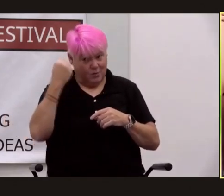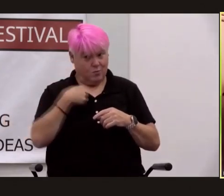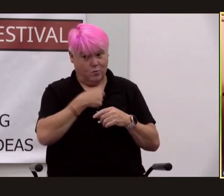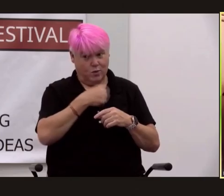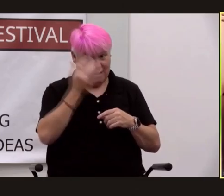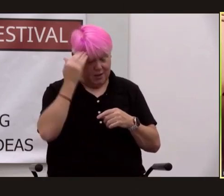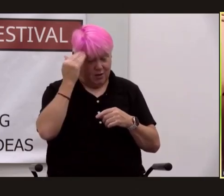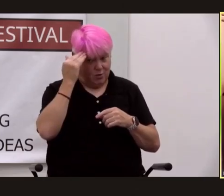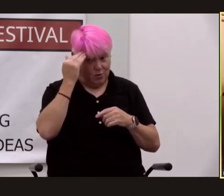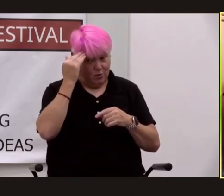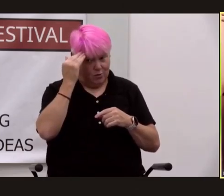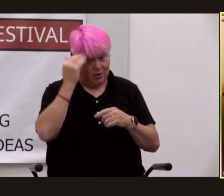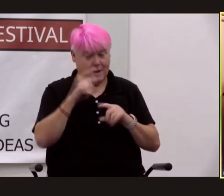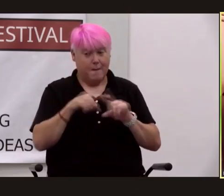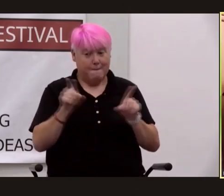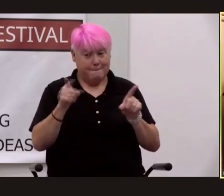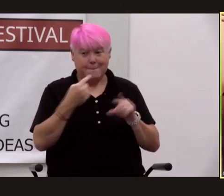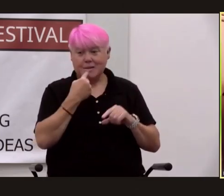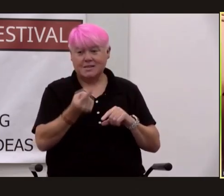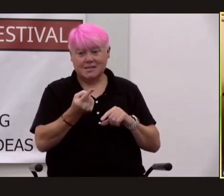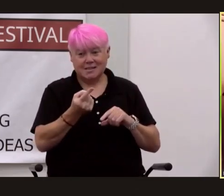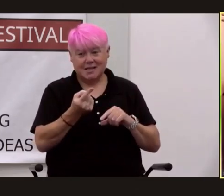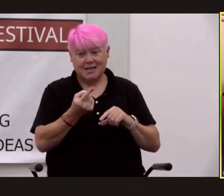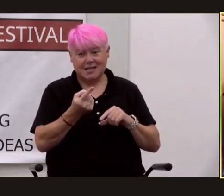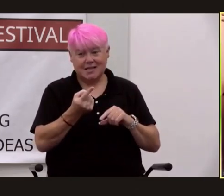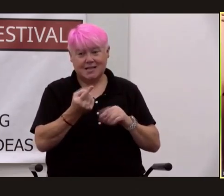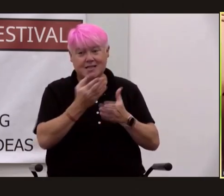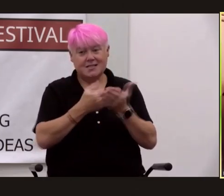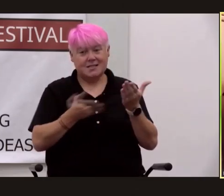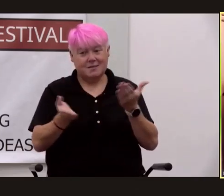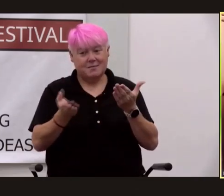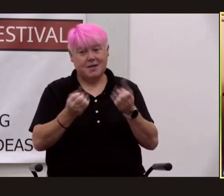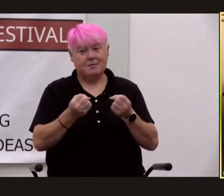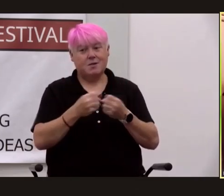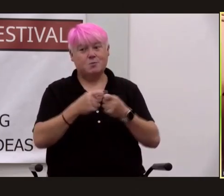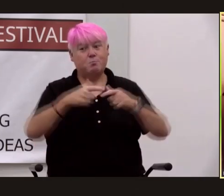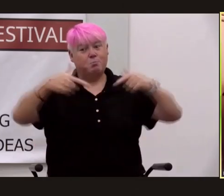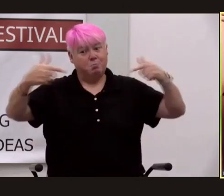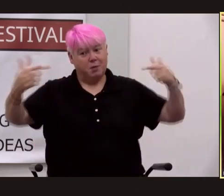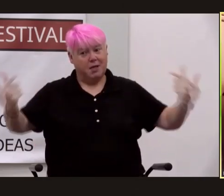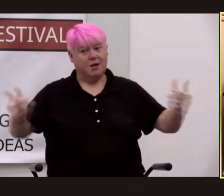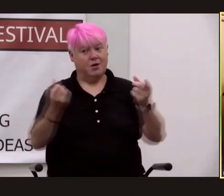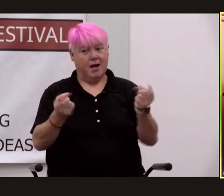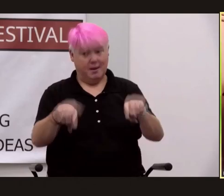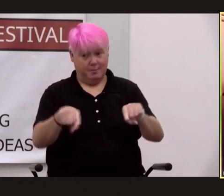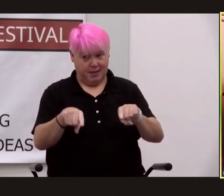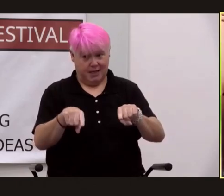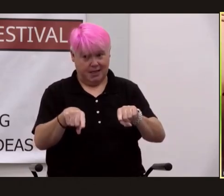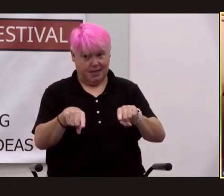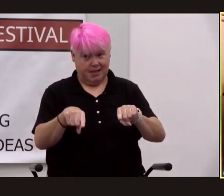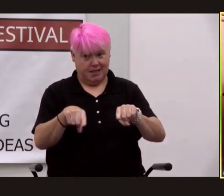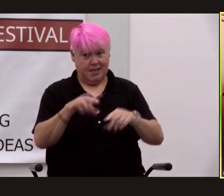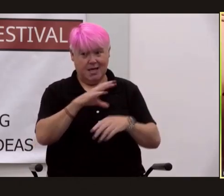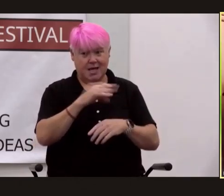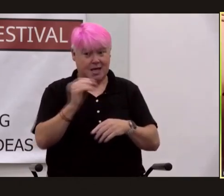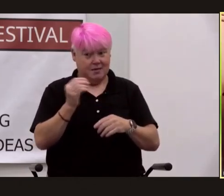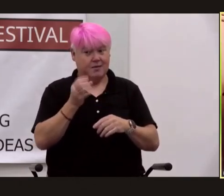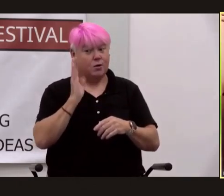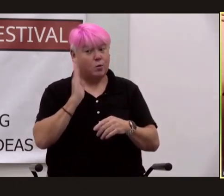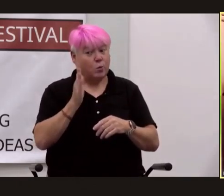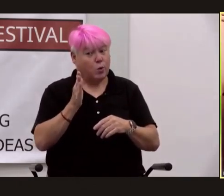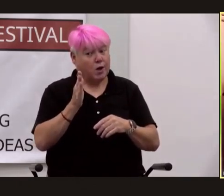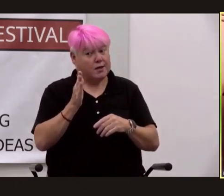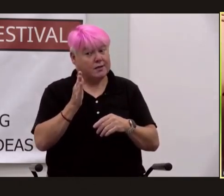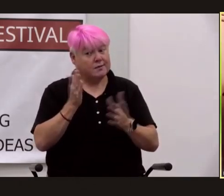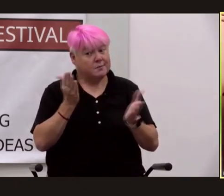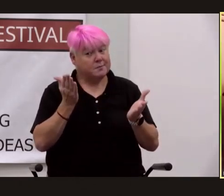but says that there is something much bigger going on behind the scenes and indeed there was something much